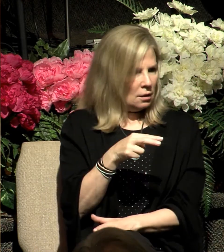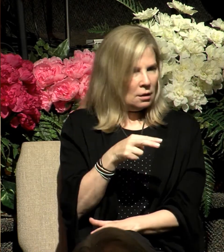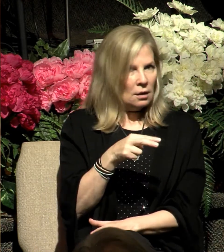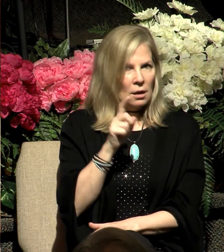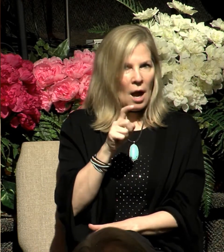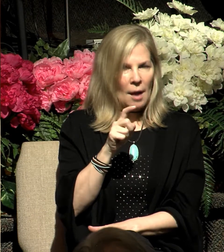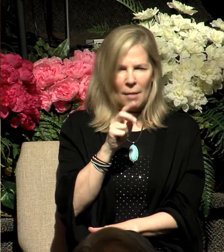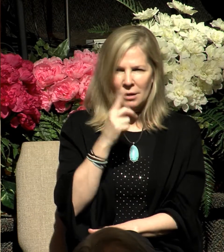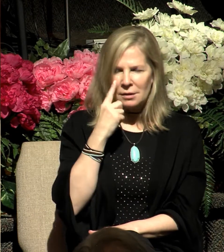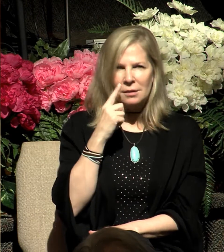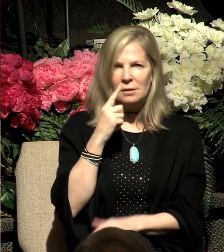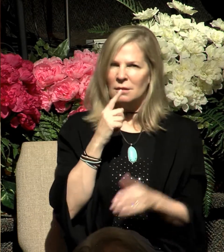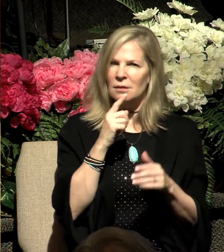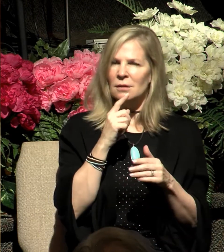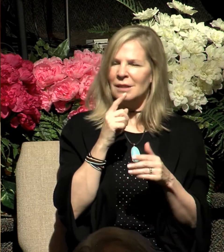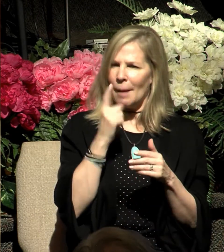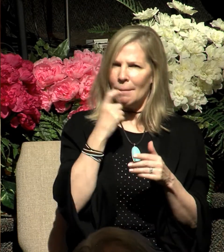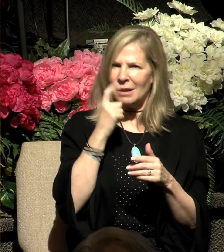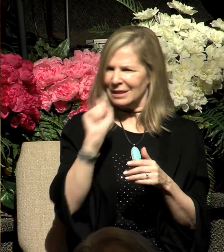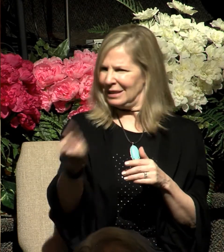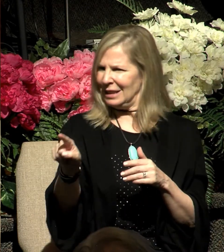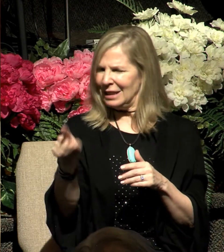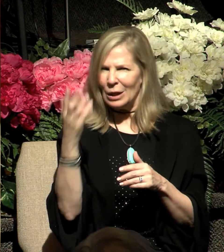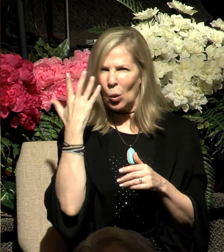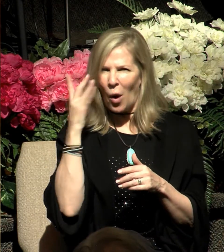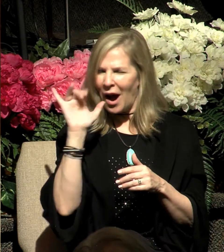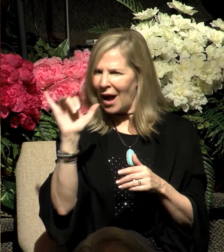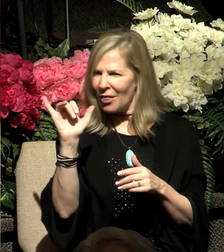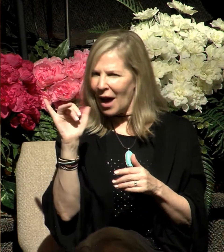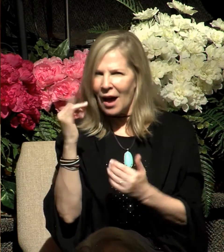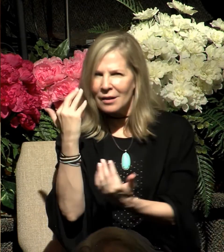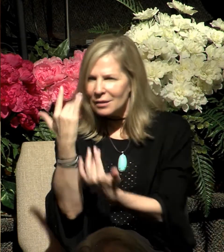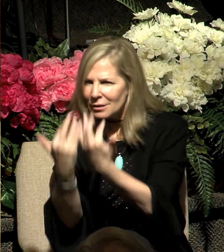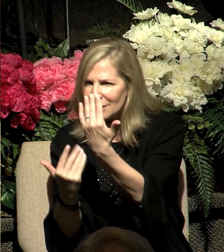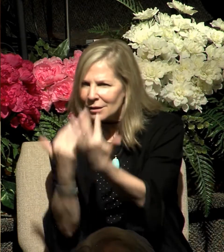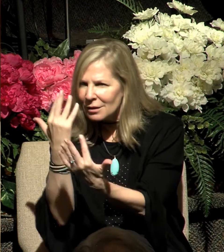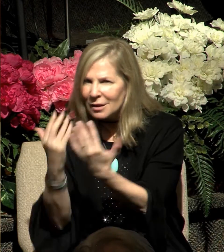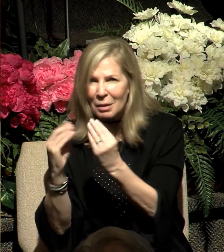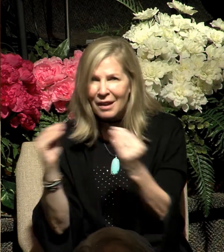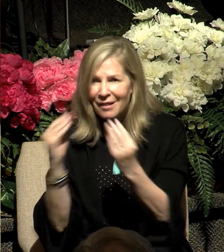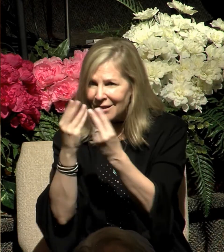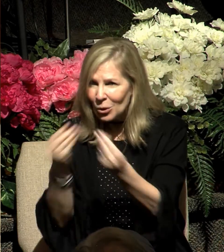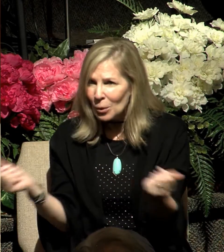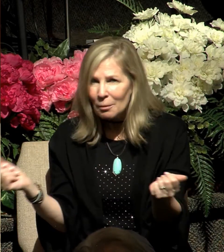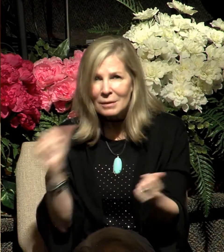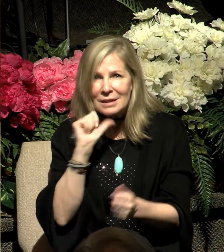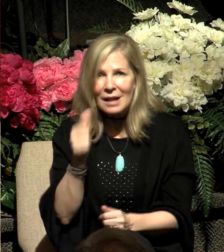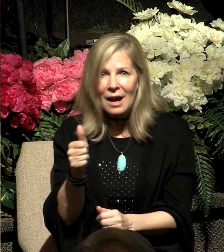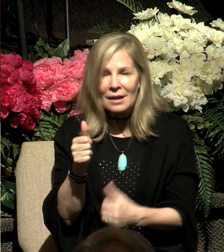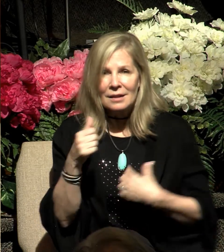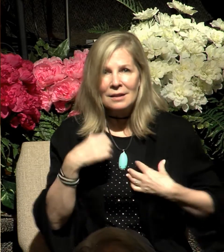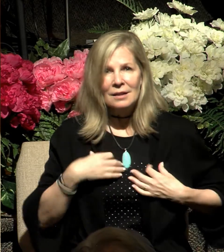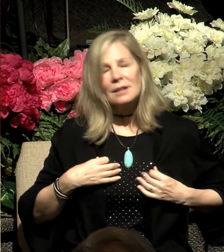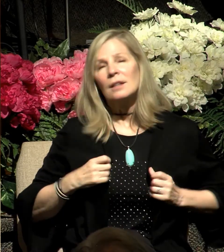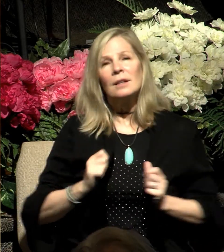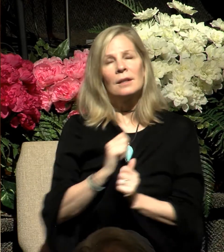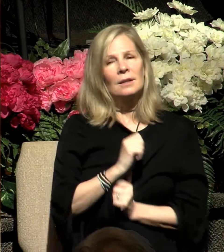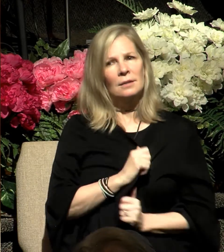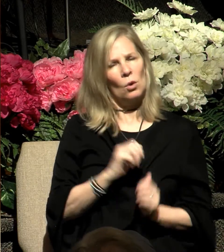sight, why the bush is not burned up. Now, little did Moses realize that what he was